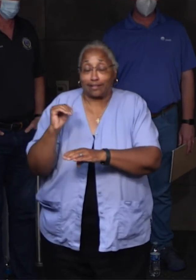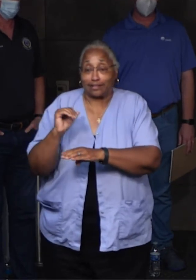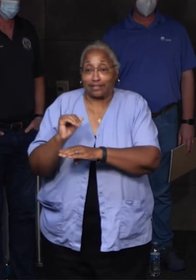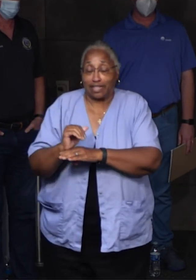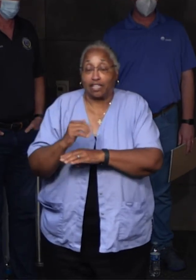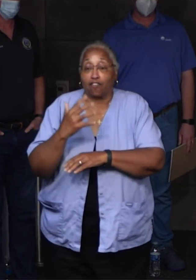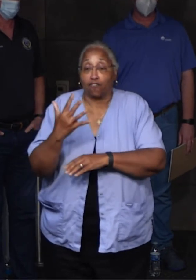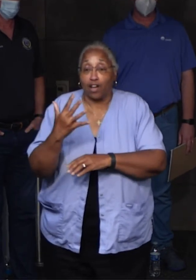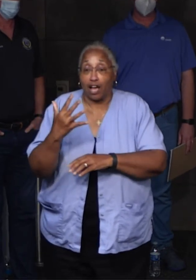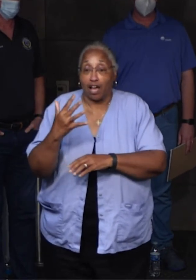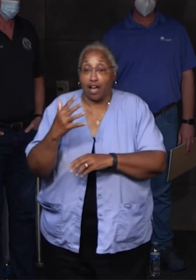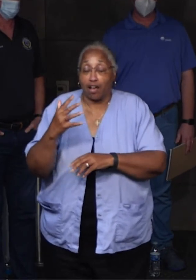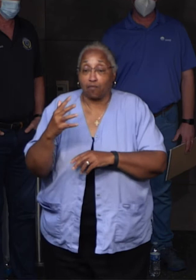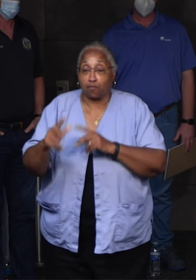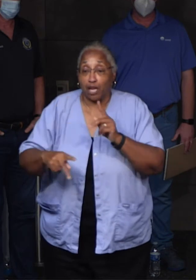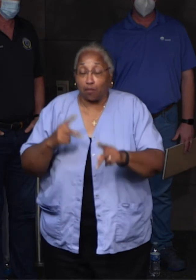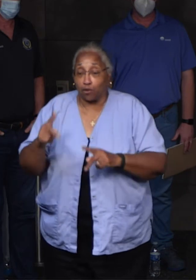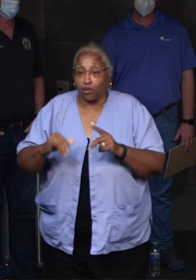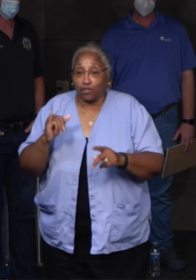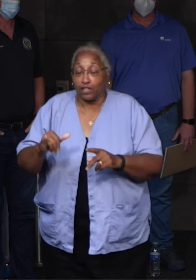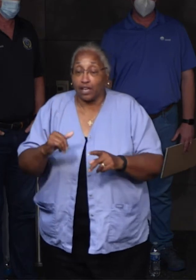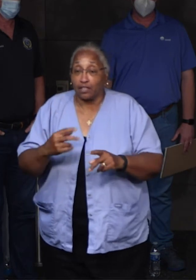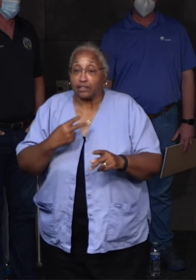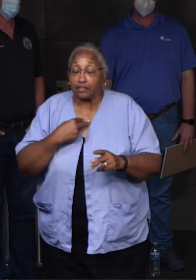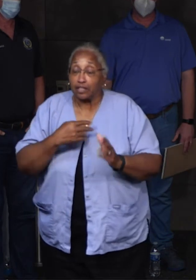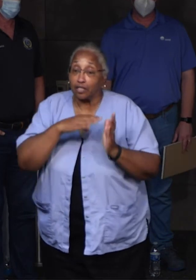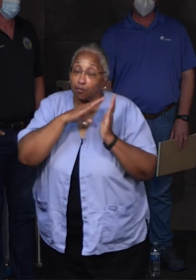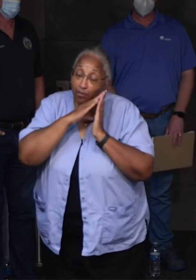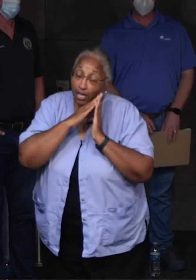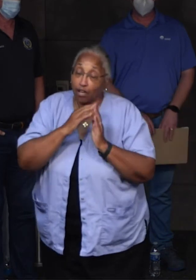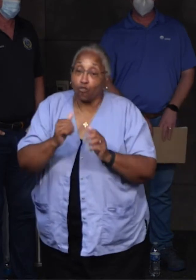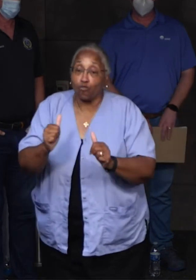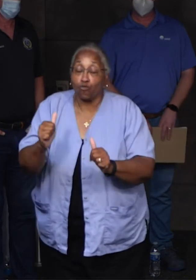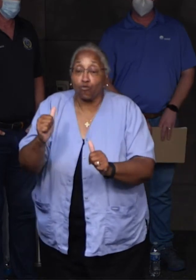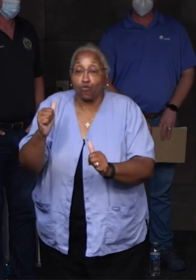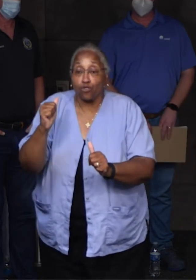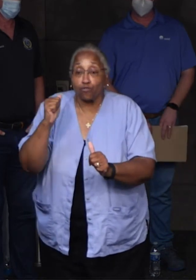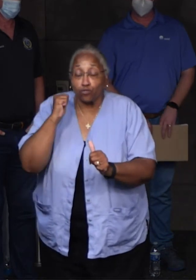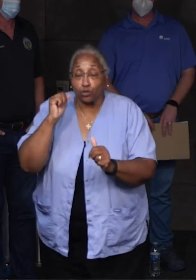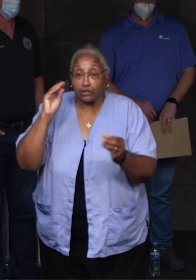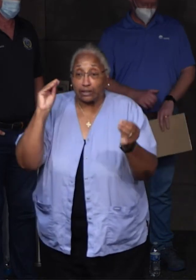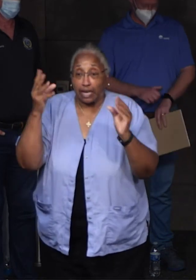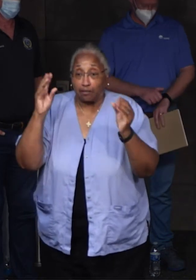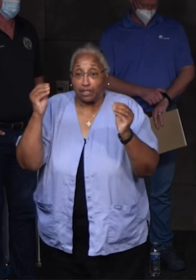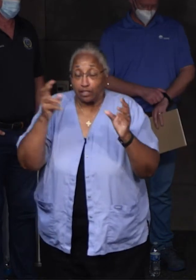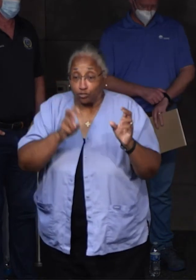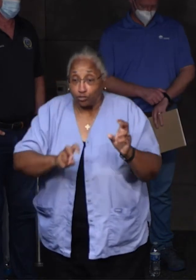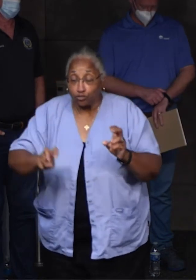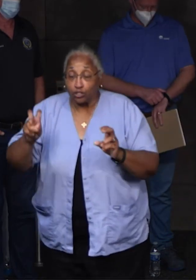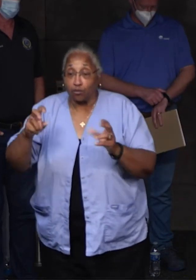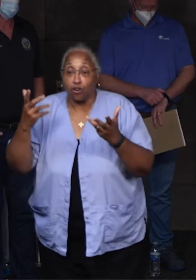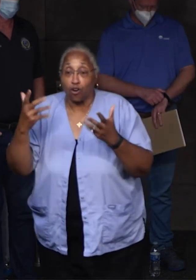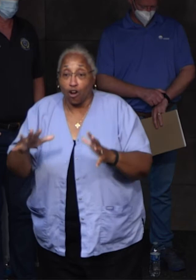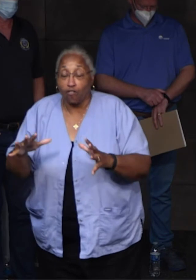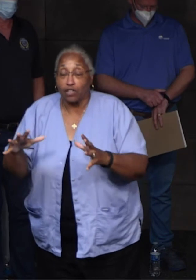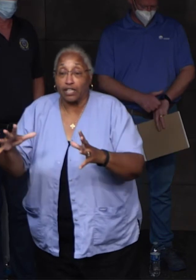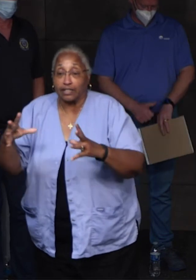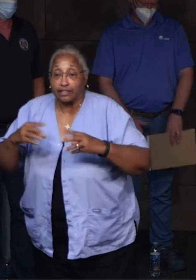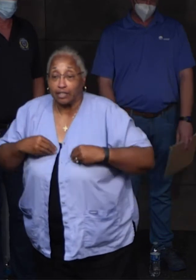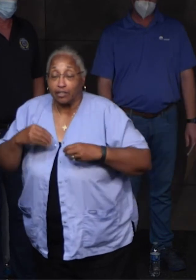individuals refused ambulance transport after they had been accepted into a medical special needs shelter,